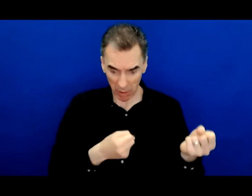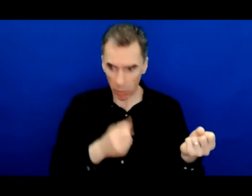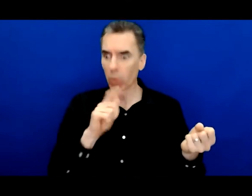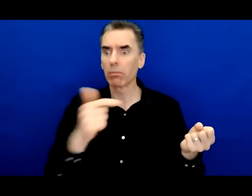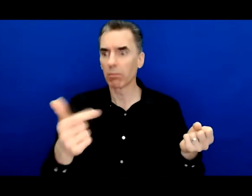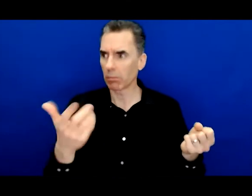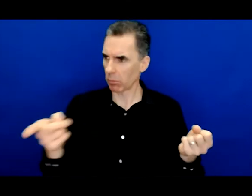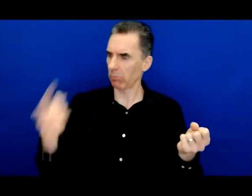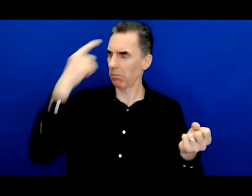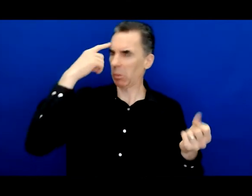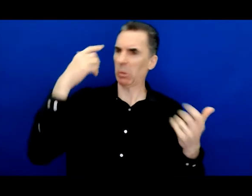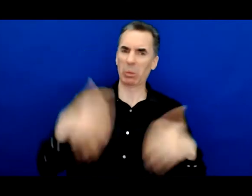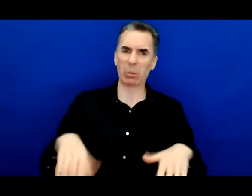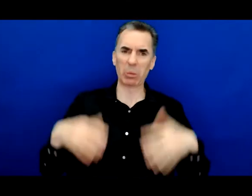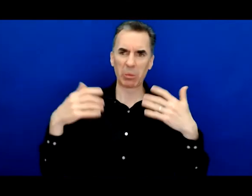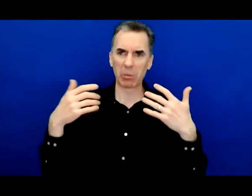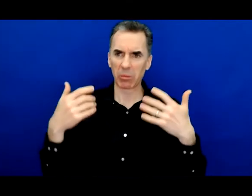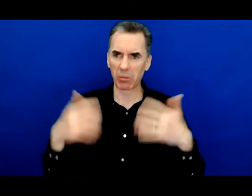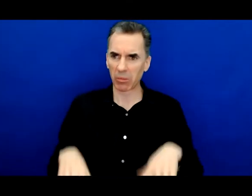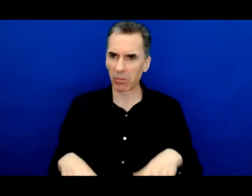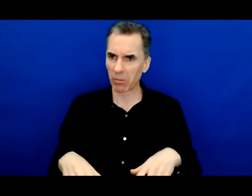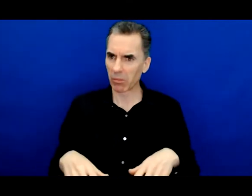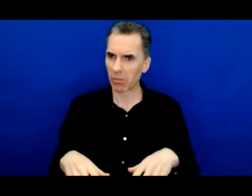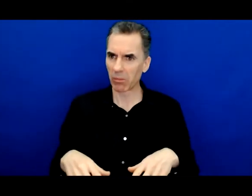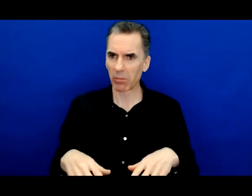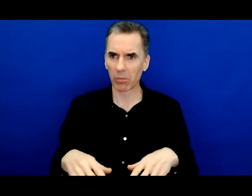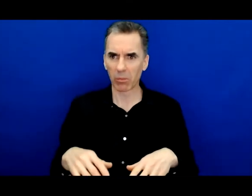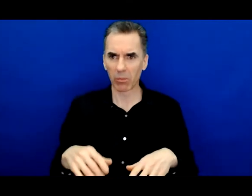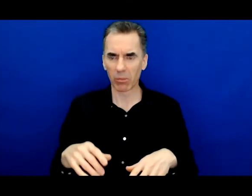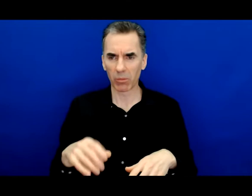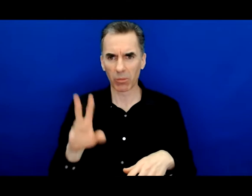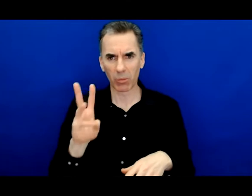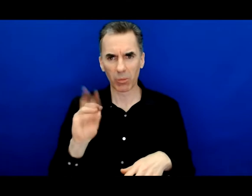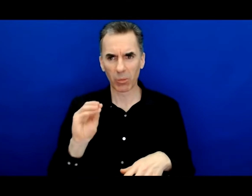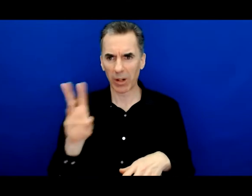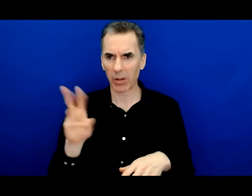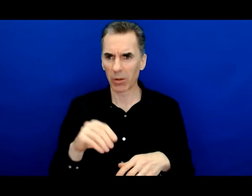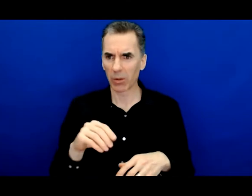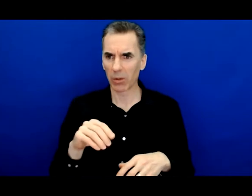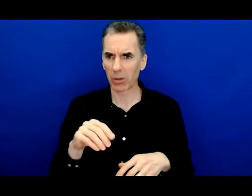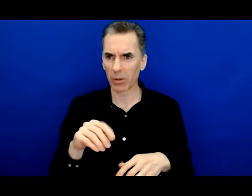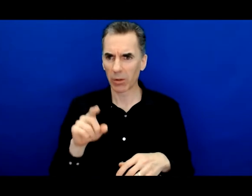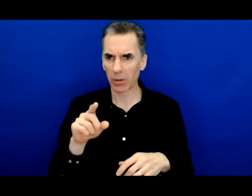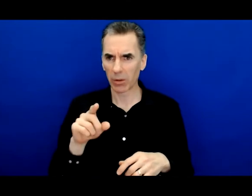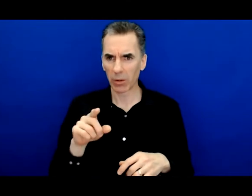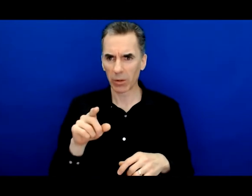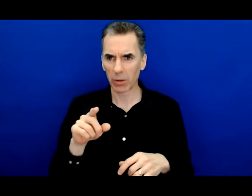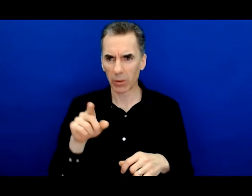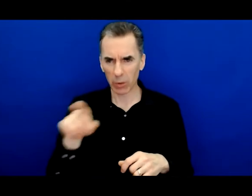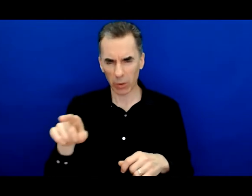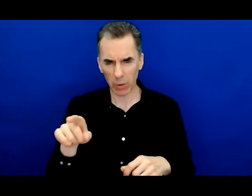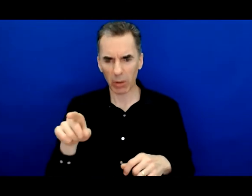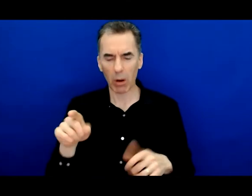have and you're not just you're not just leasing and renting to general population of people you're intentional and you're thoughtful